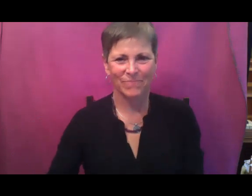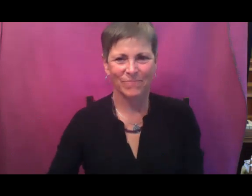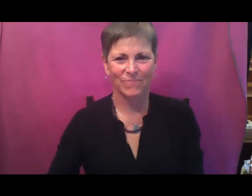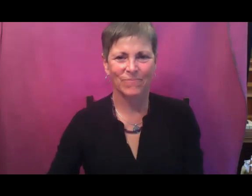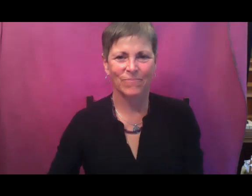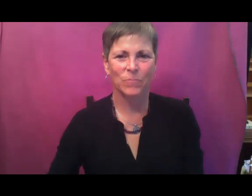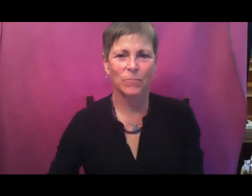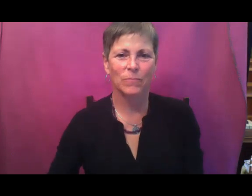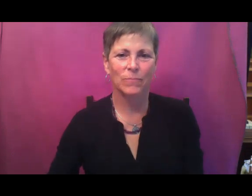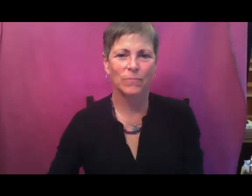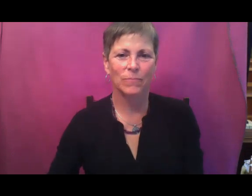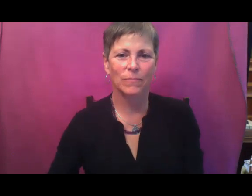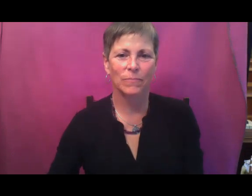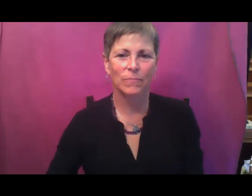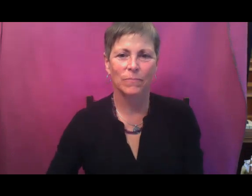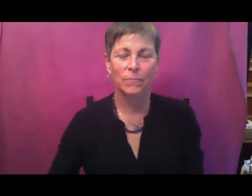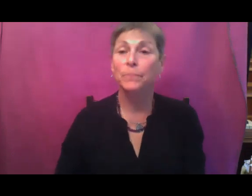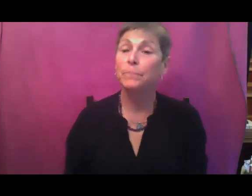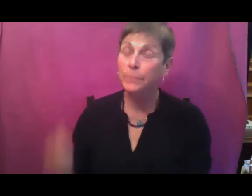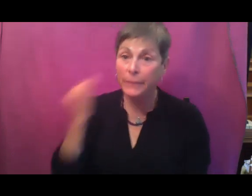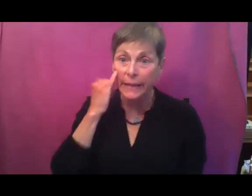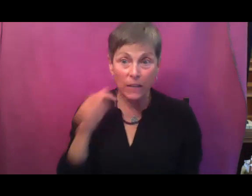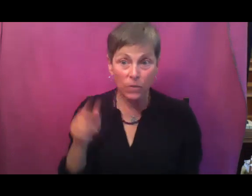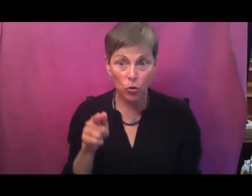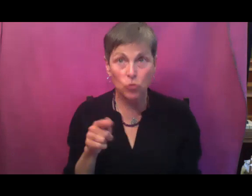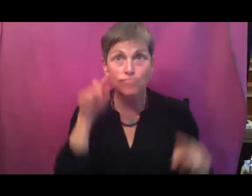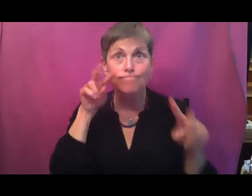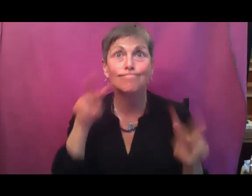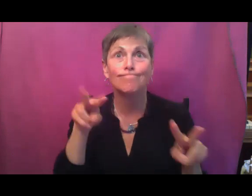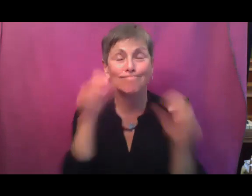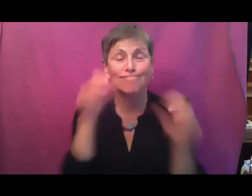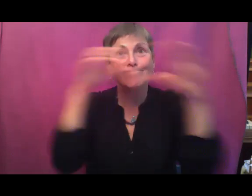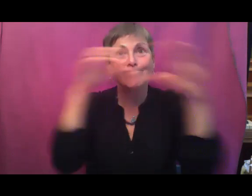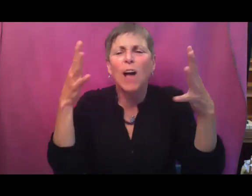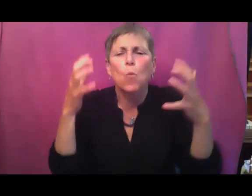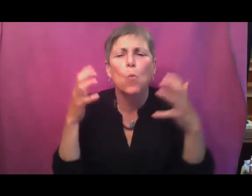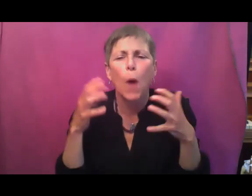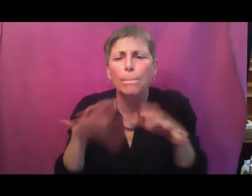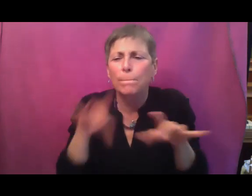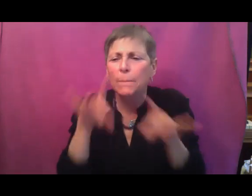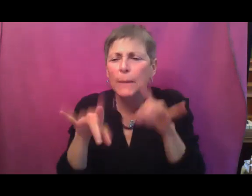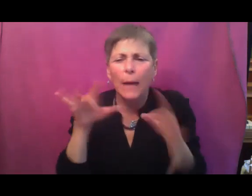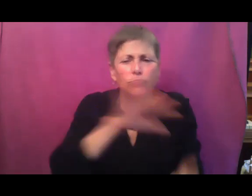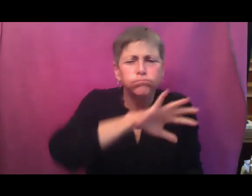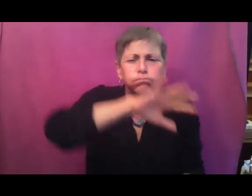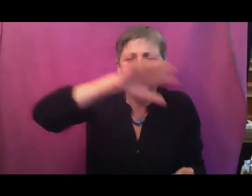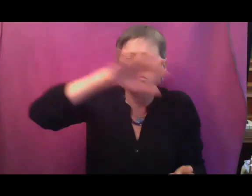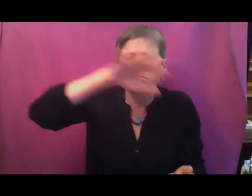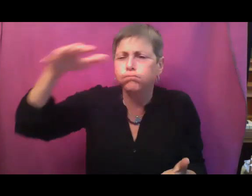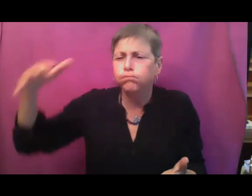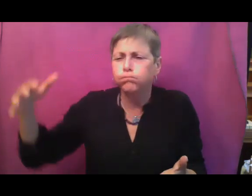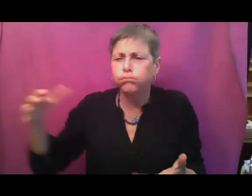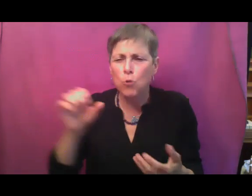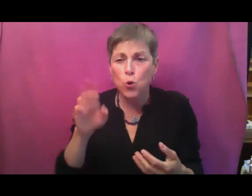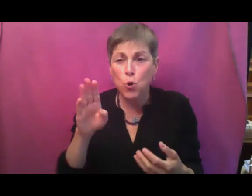wanting to be swimming in cucumbers all season long, if you're anything like me, then you'll want to plan